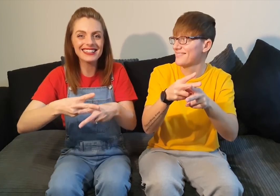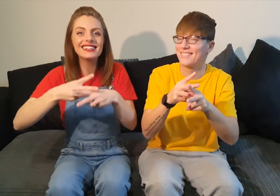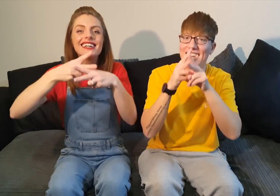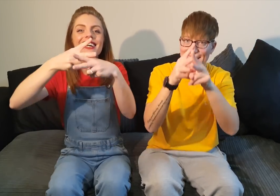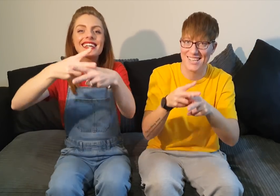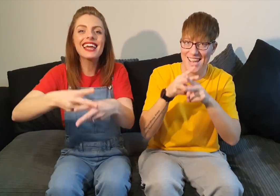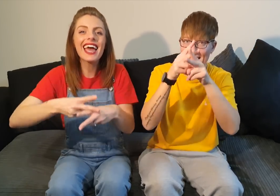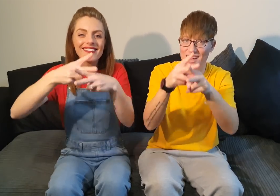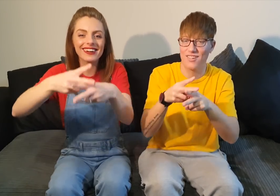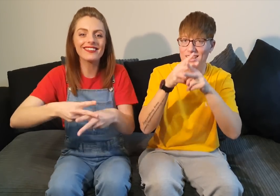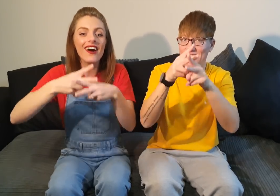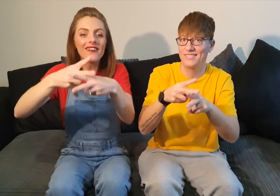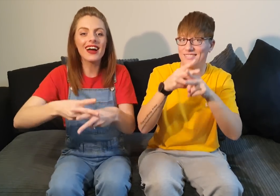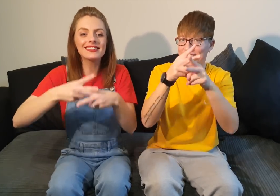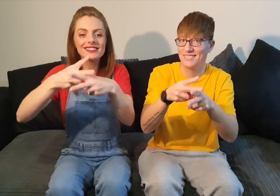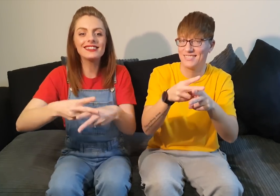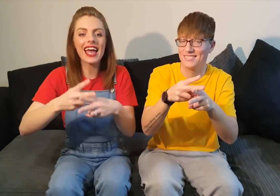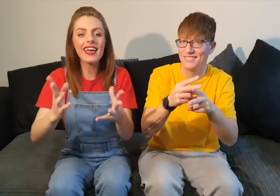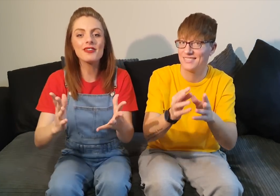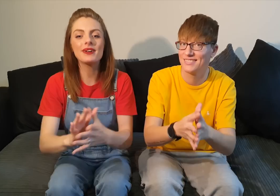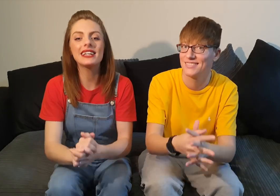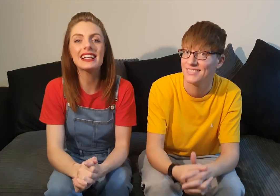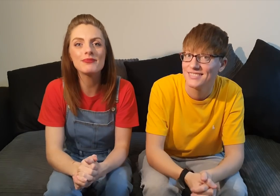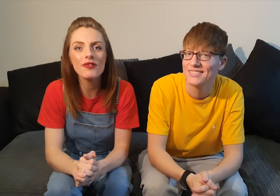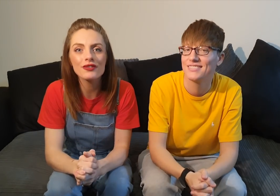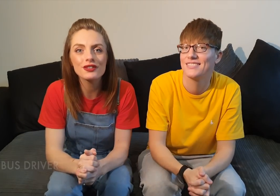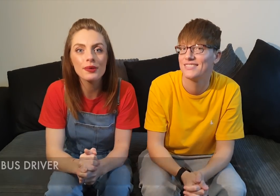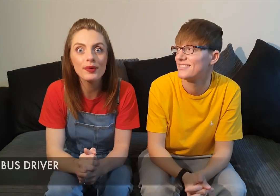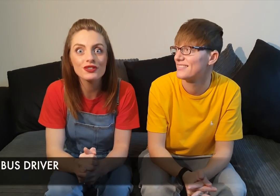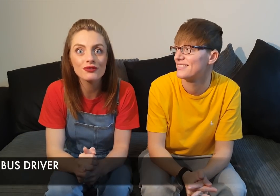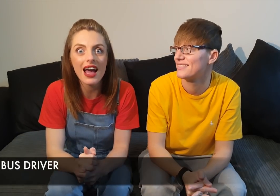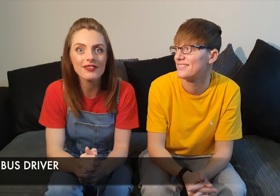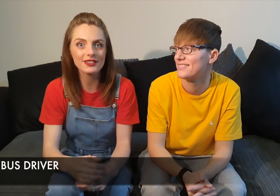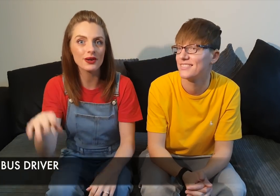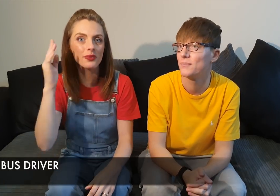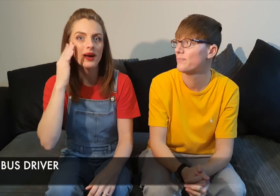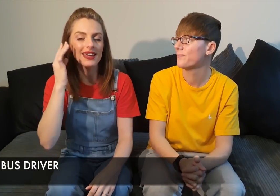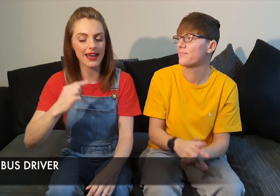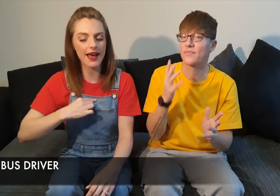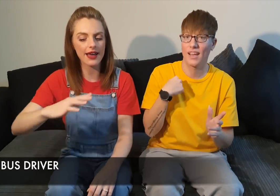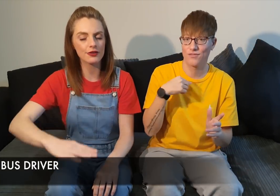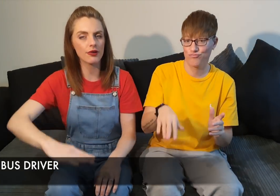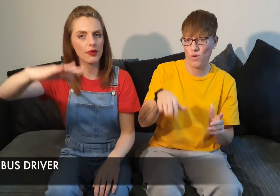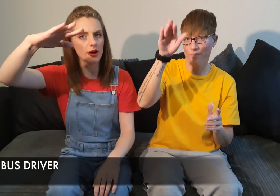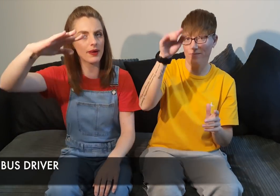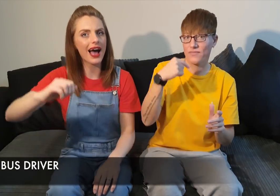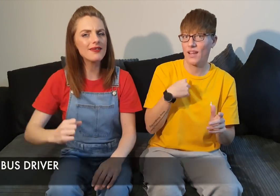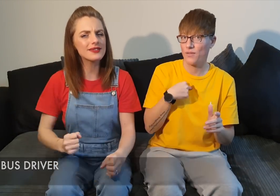carer well done everybody let's move on to bus driver so when i grow up i want